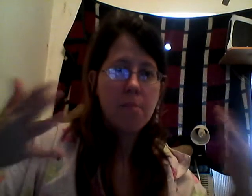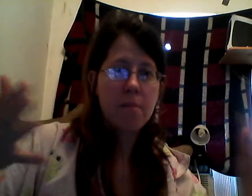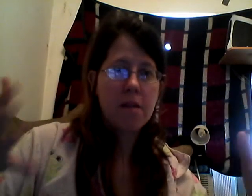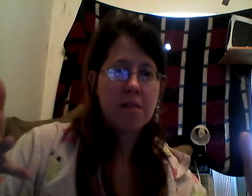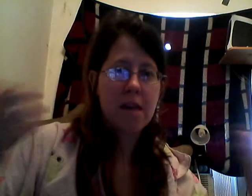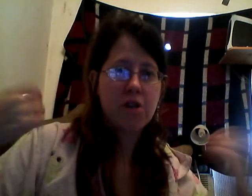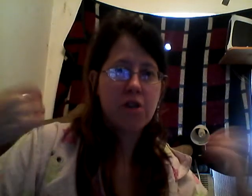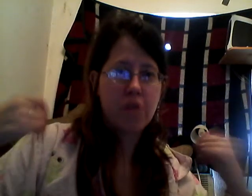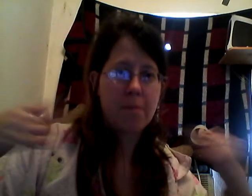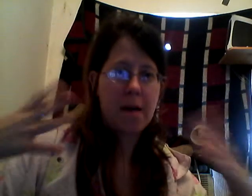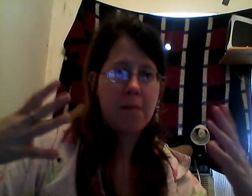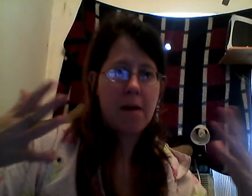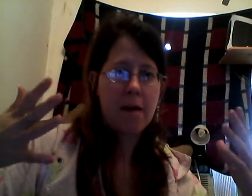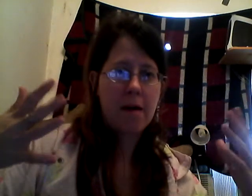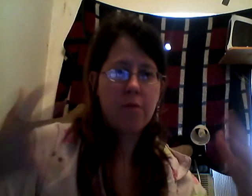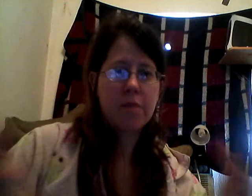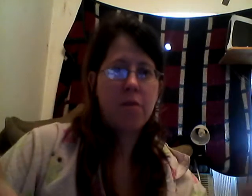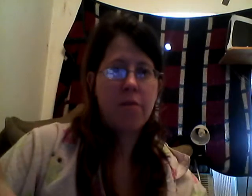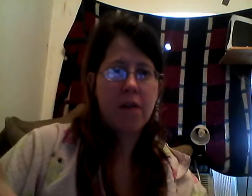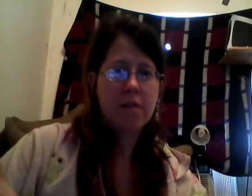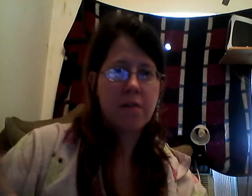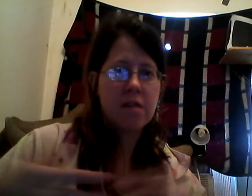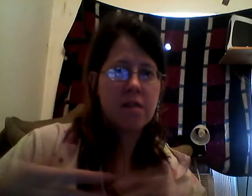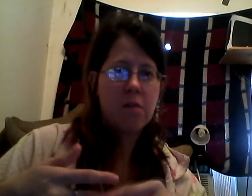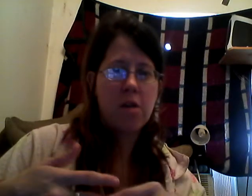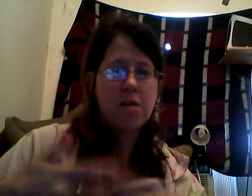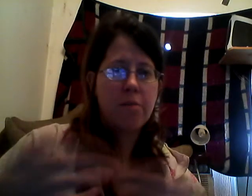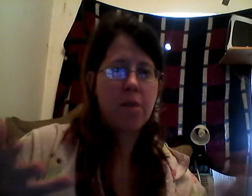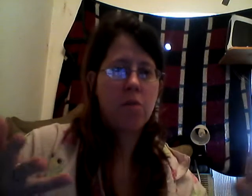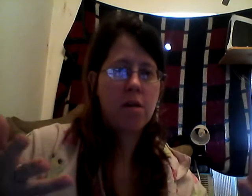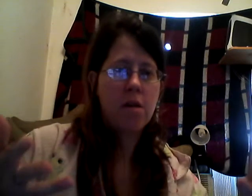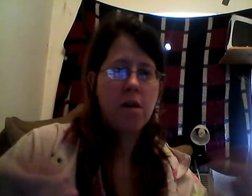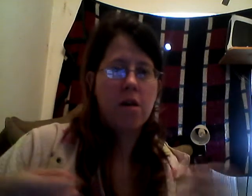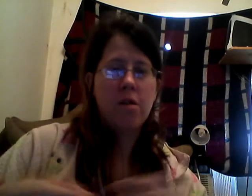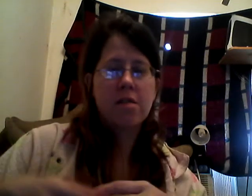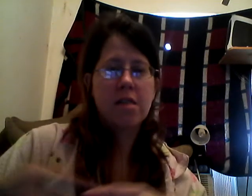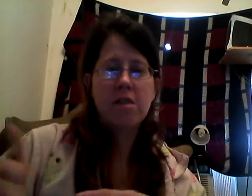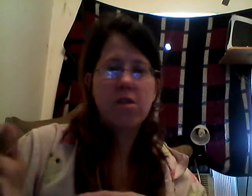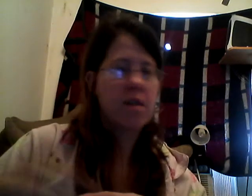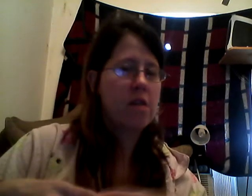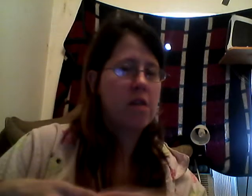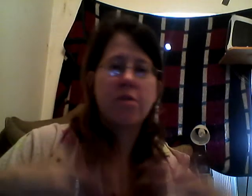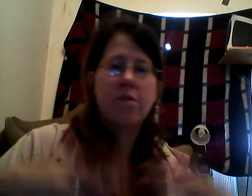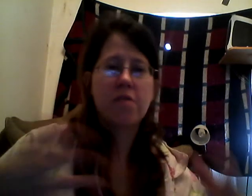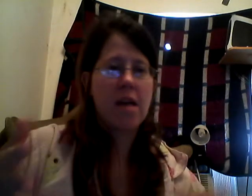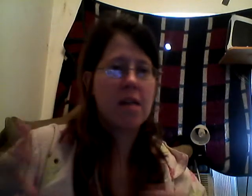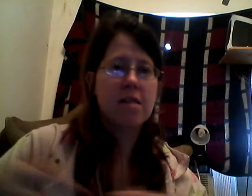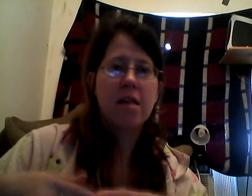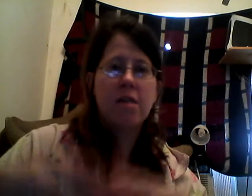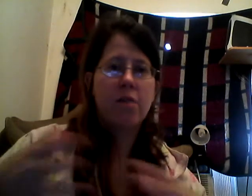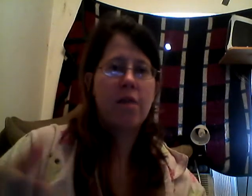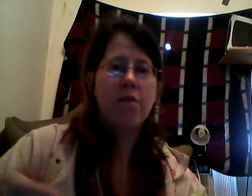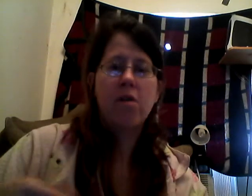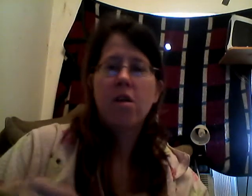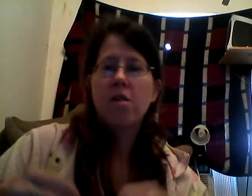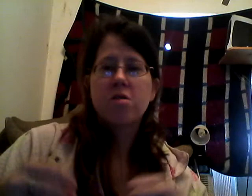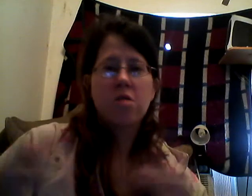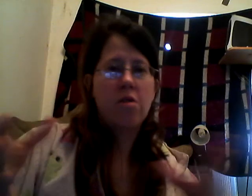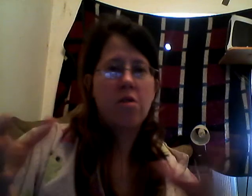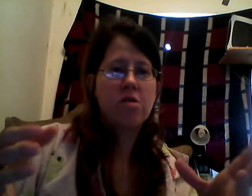little tiny string backpack. It was perfect, because I wanted to bring one, you know, because Disney, you can also bring your snacks in, or whatever. So, I took,